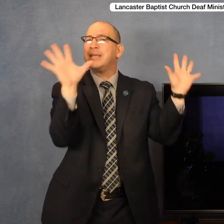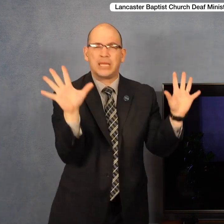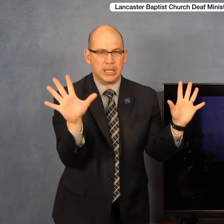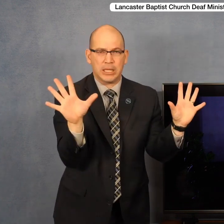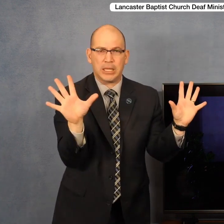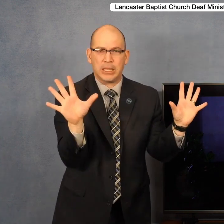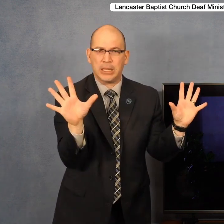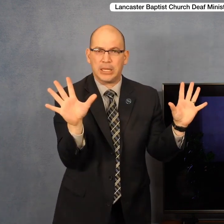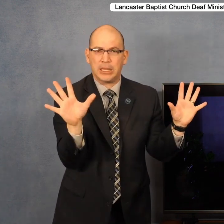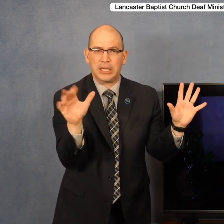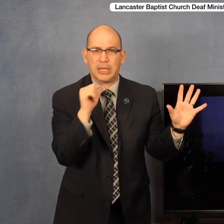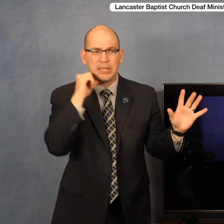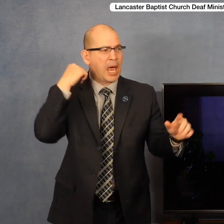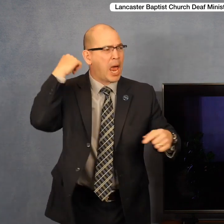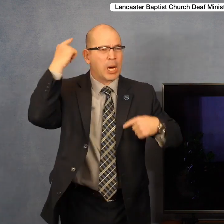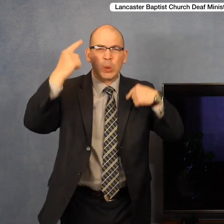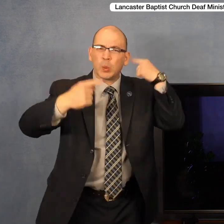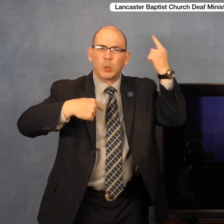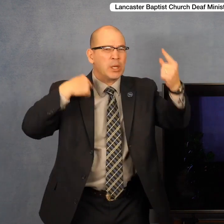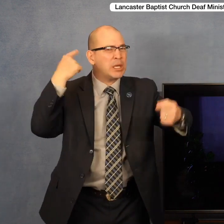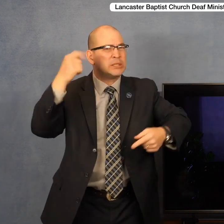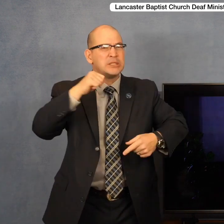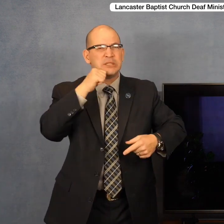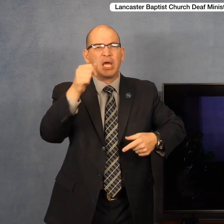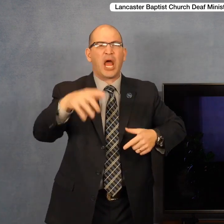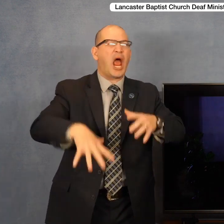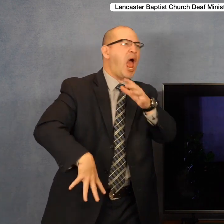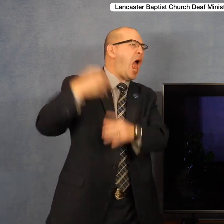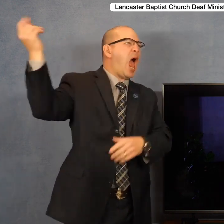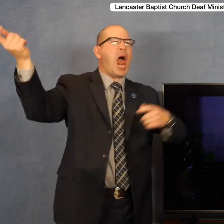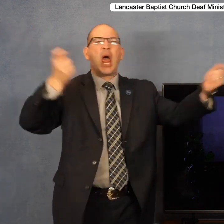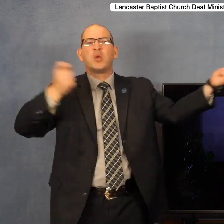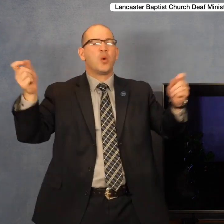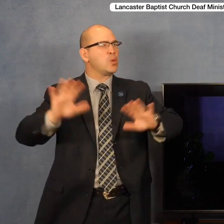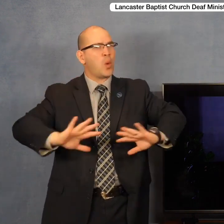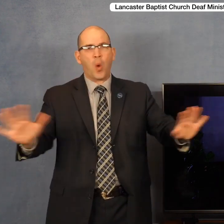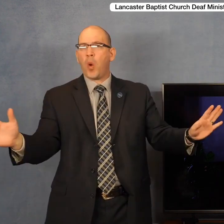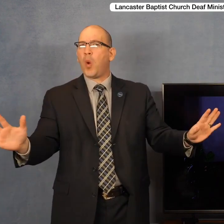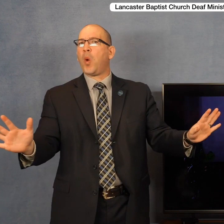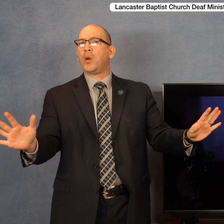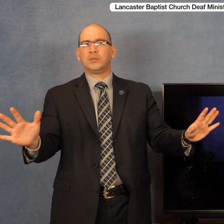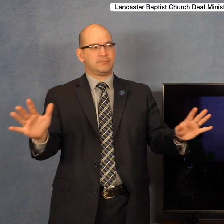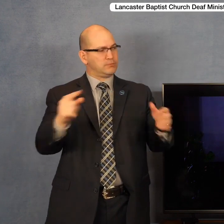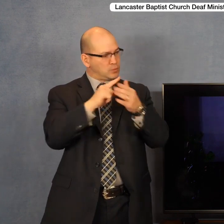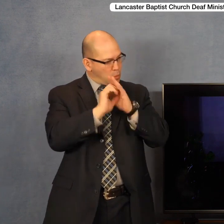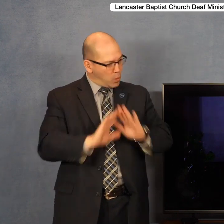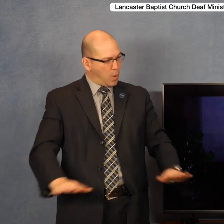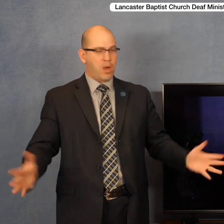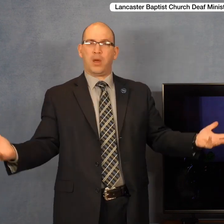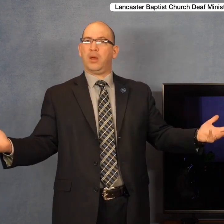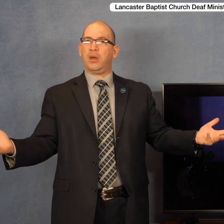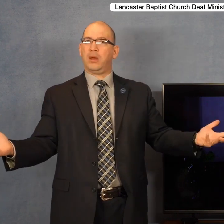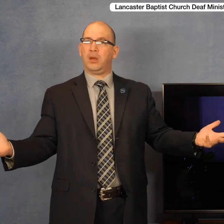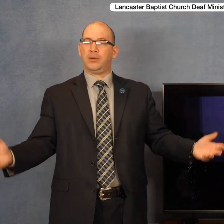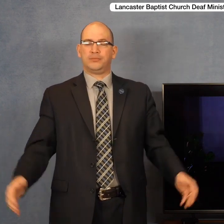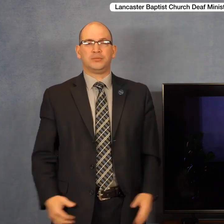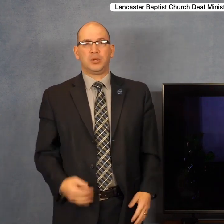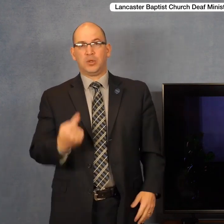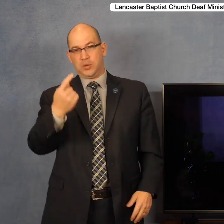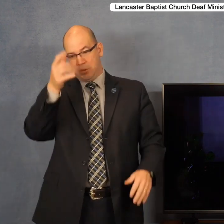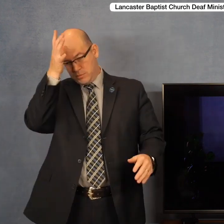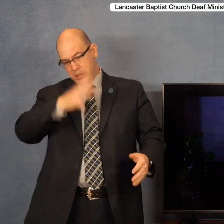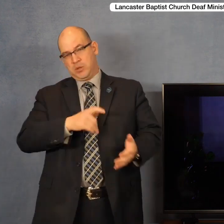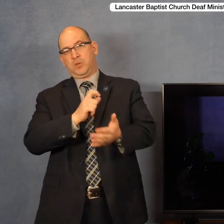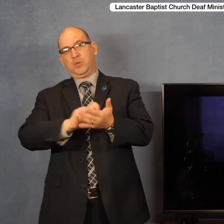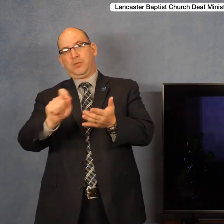his right mind. He is of sound mind. One author quipped some